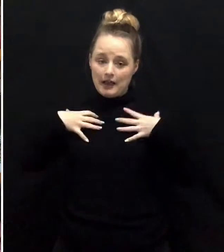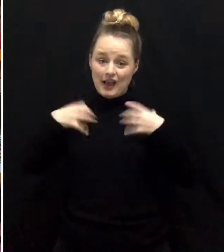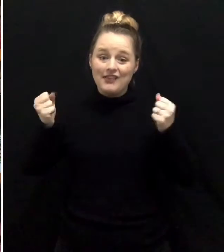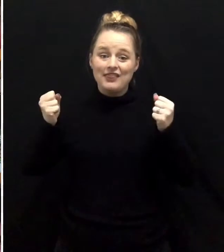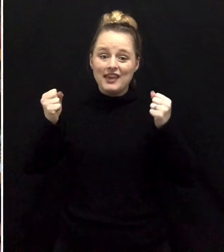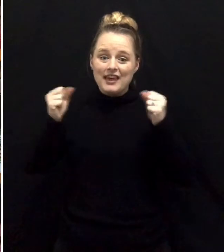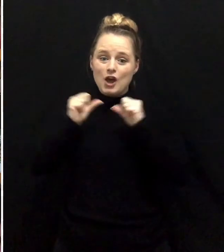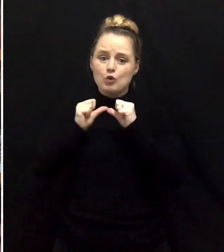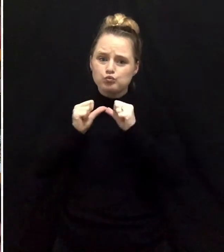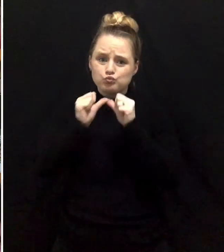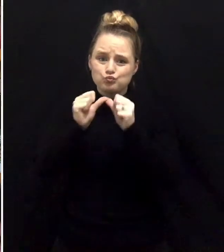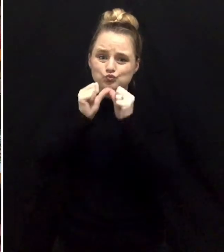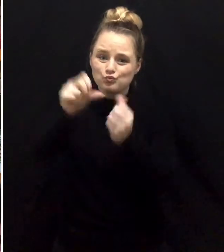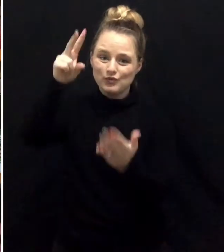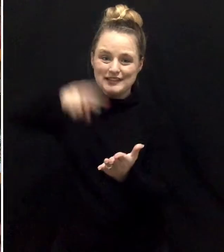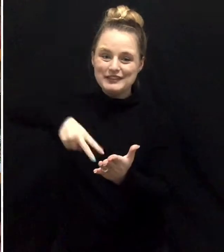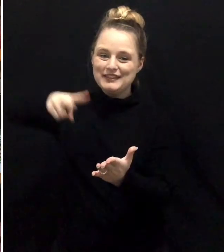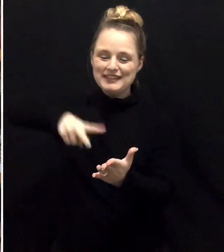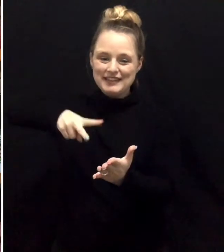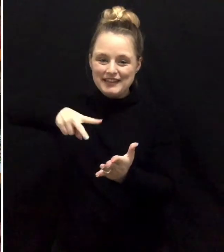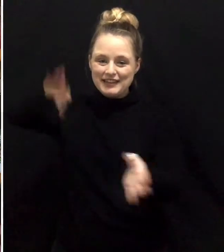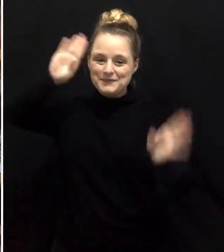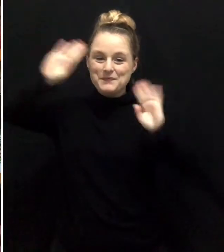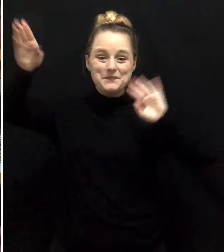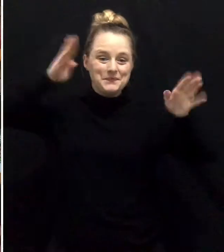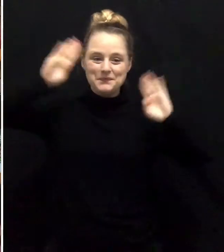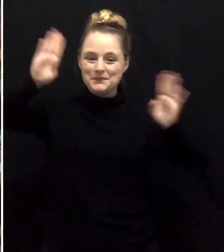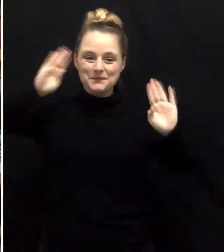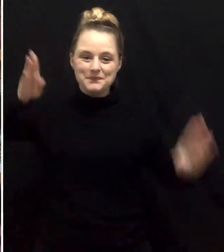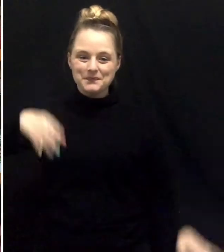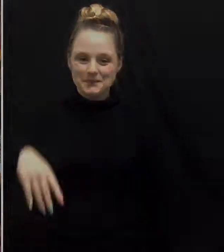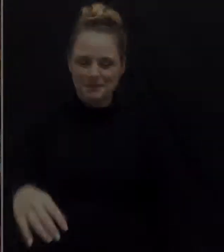stay healthy, and keep reading.